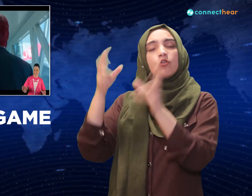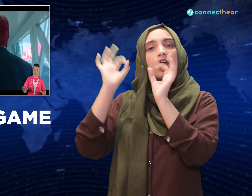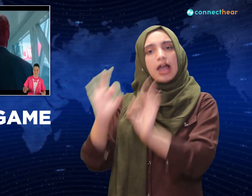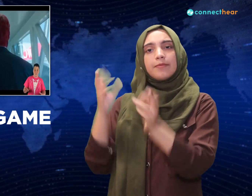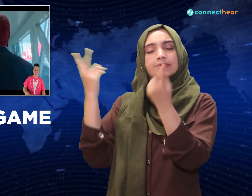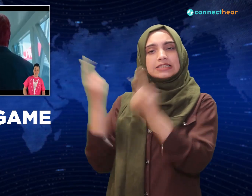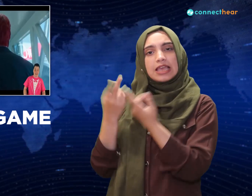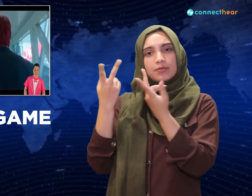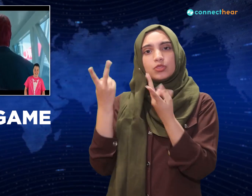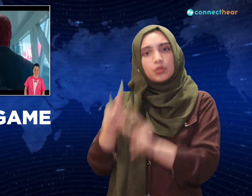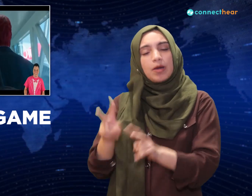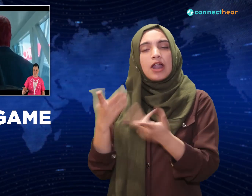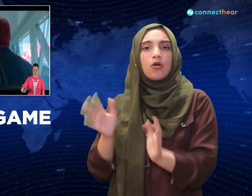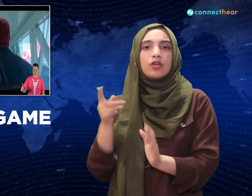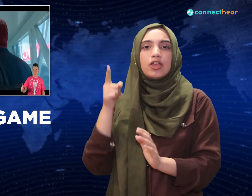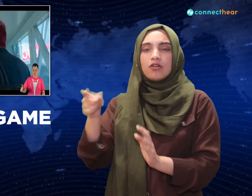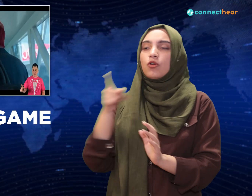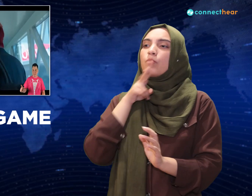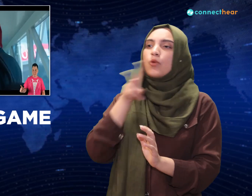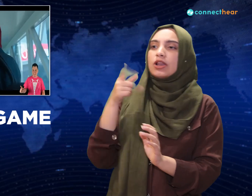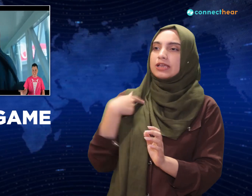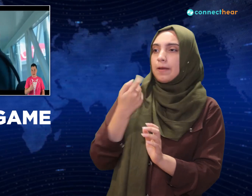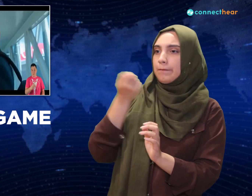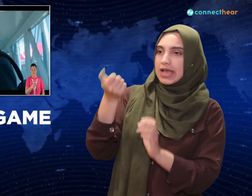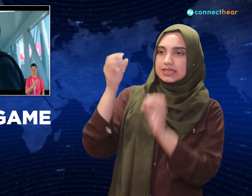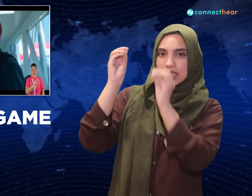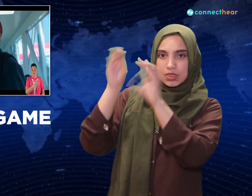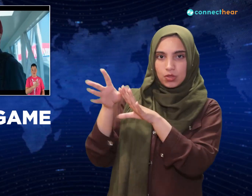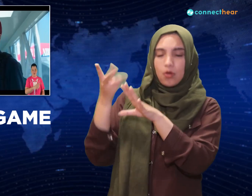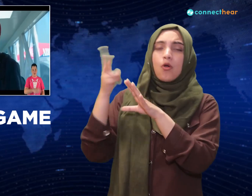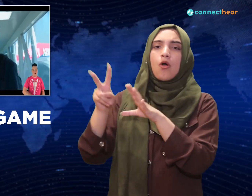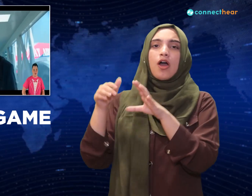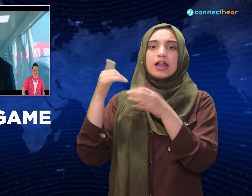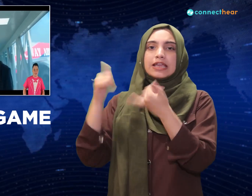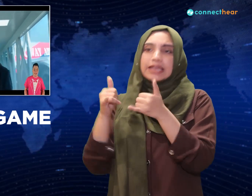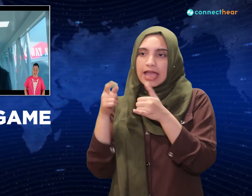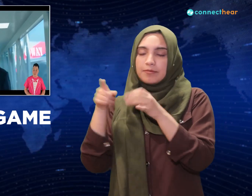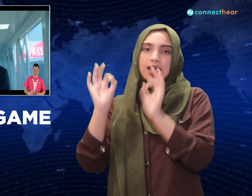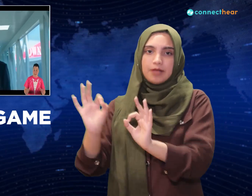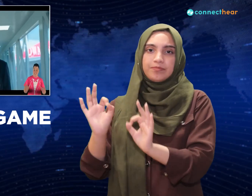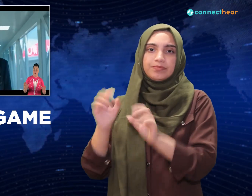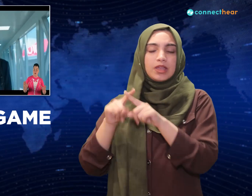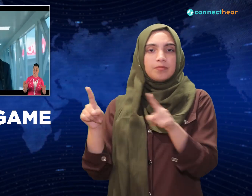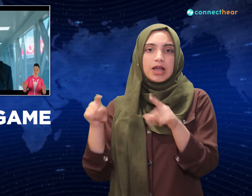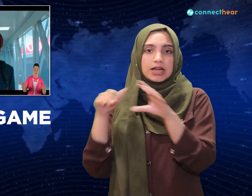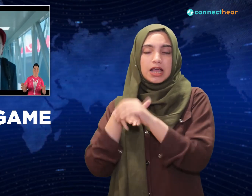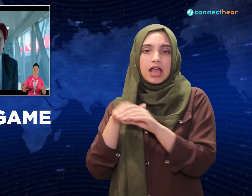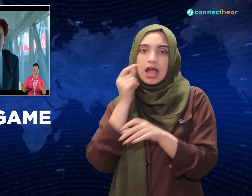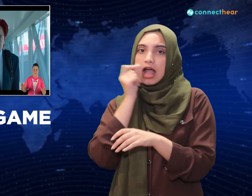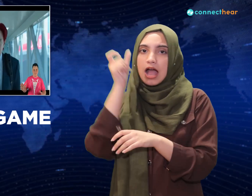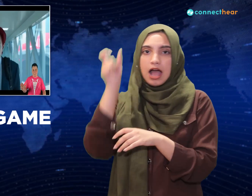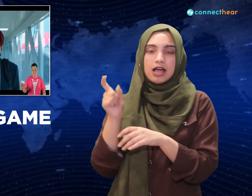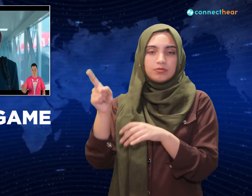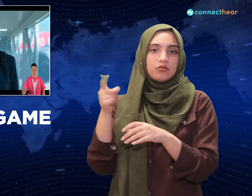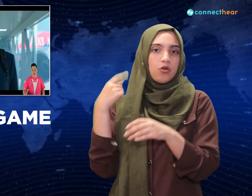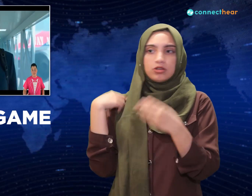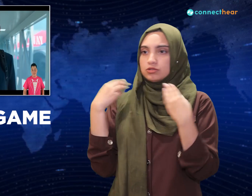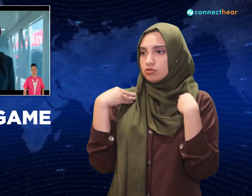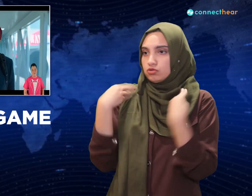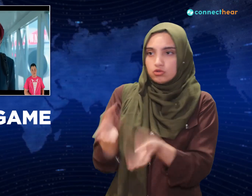on his plane, he's on a mission to stop the games for good. And that's where Squid Game Season 1 comes